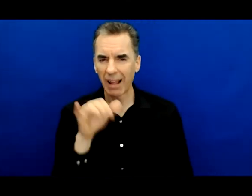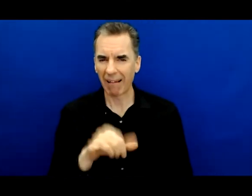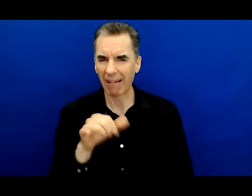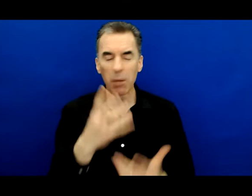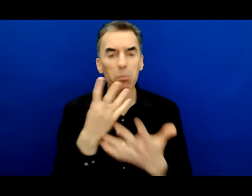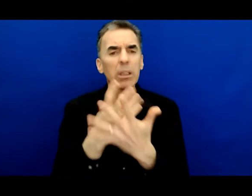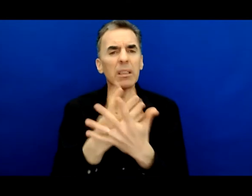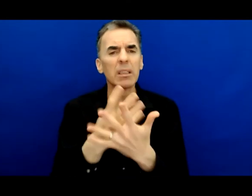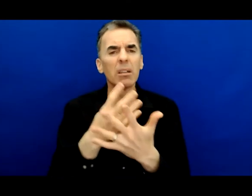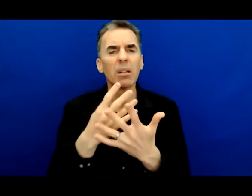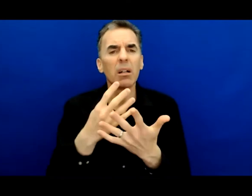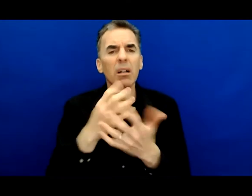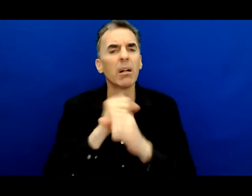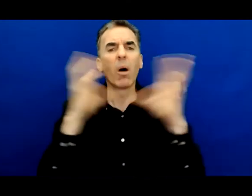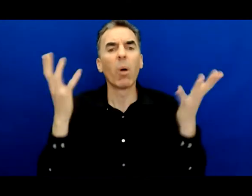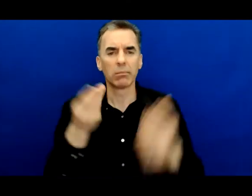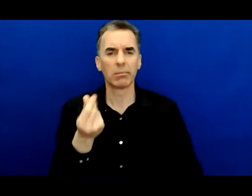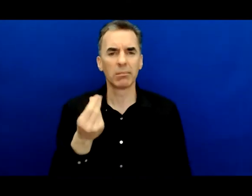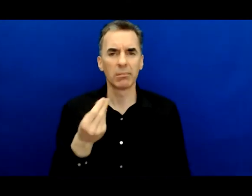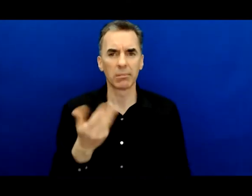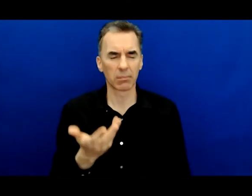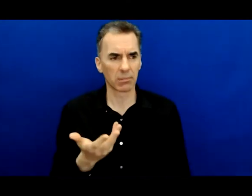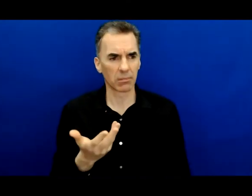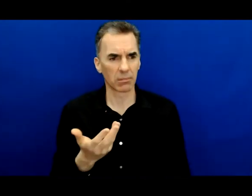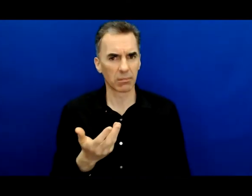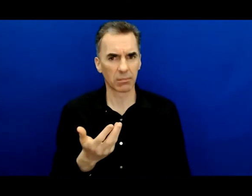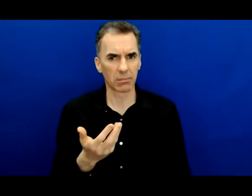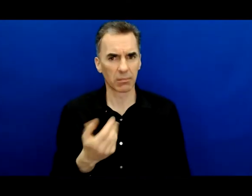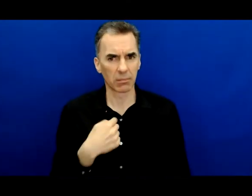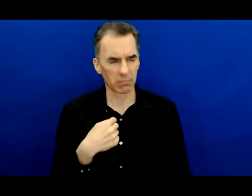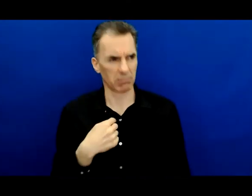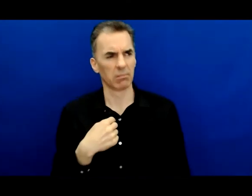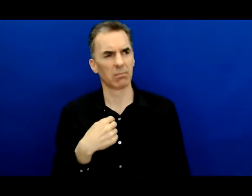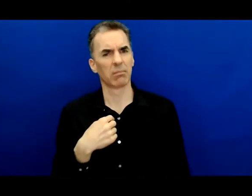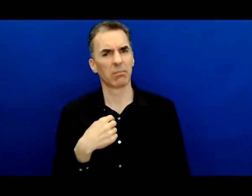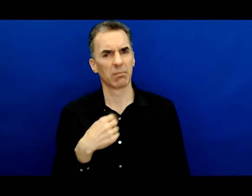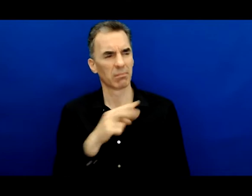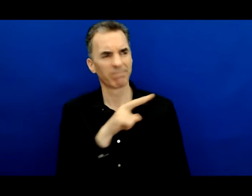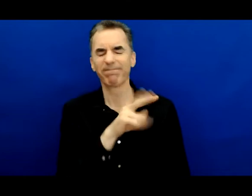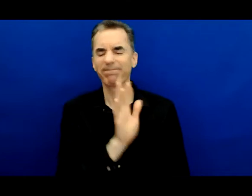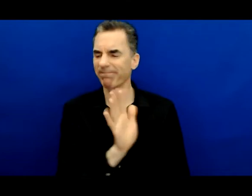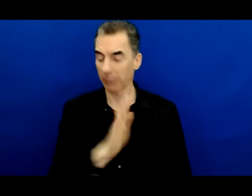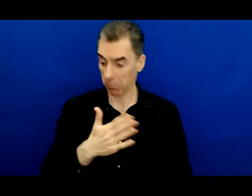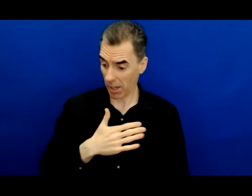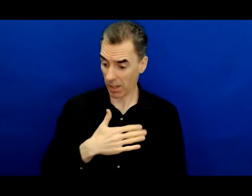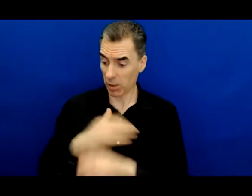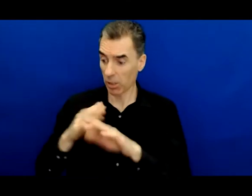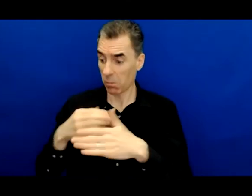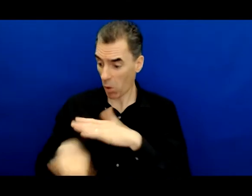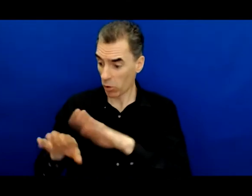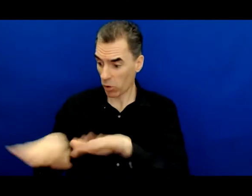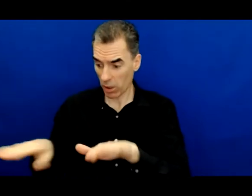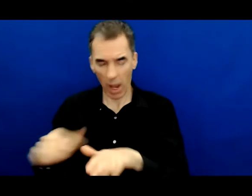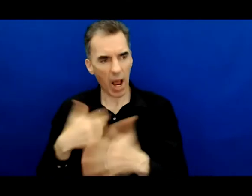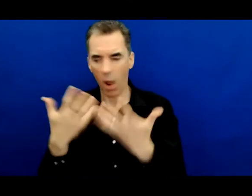prison industrial complex, for giving my children the best chance of never helping his child by his boat.